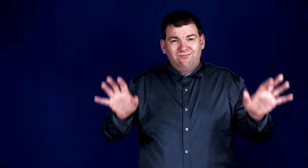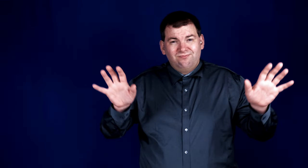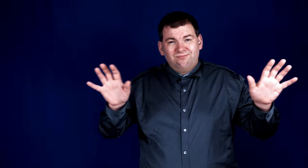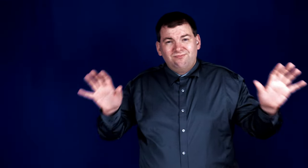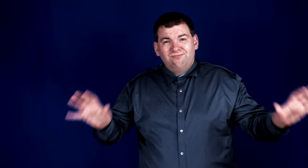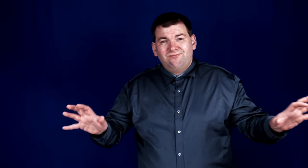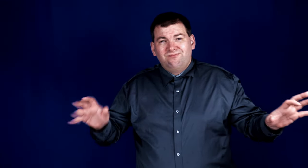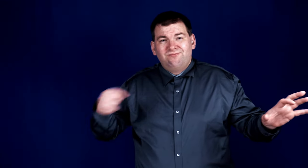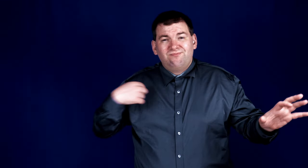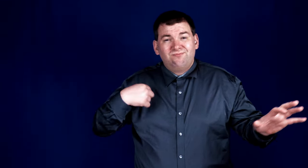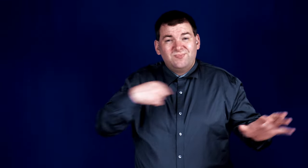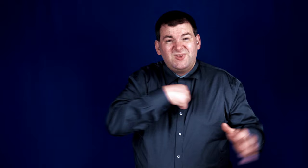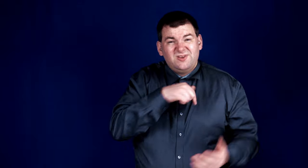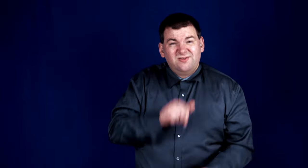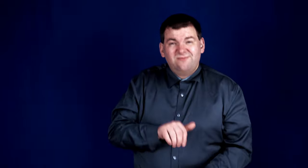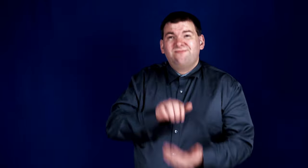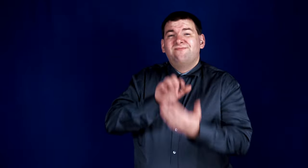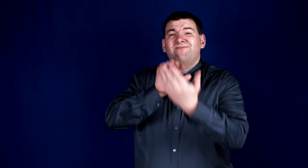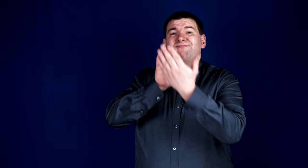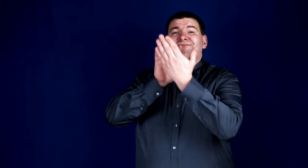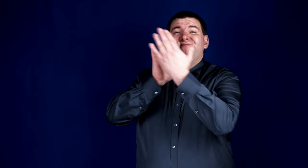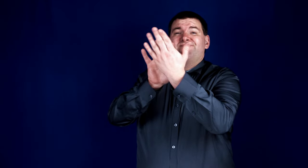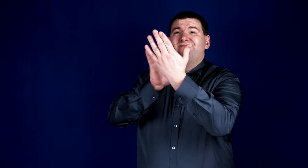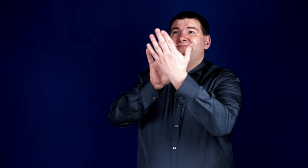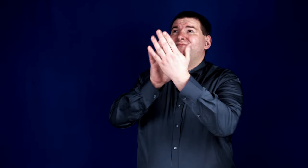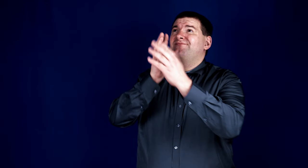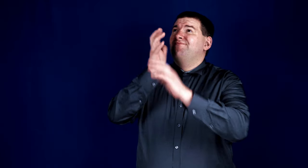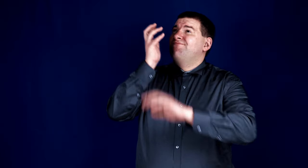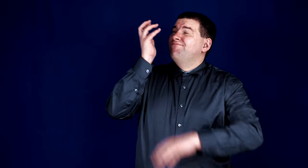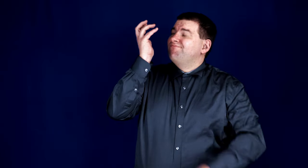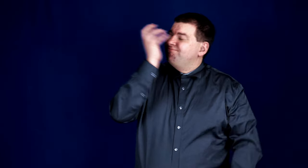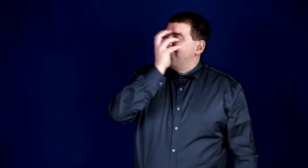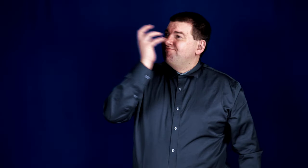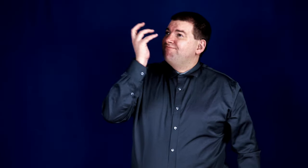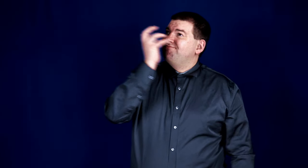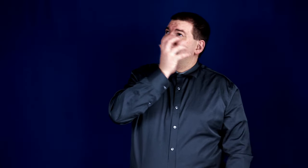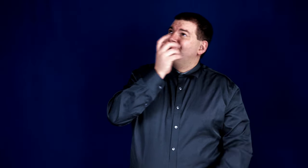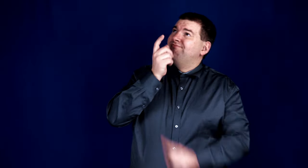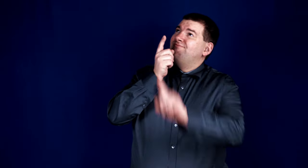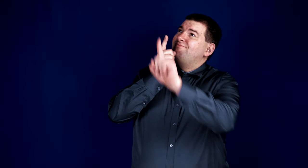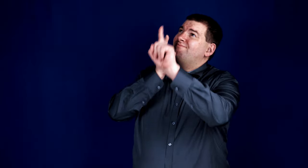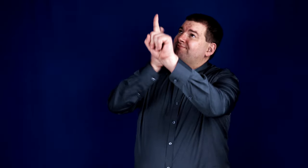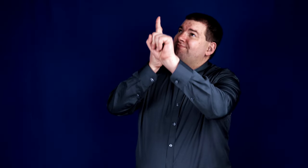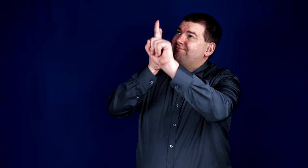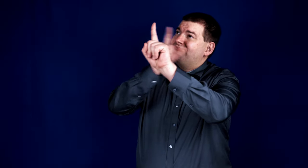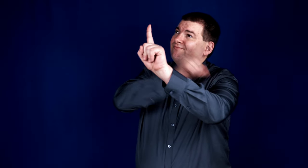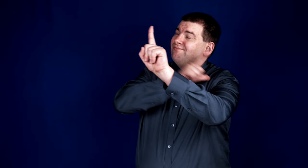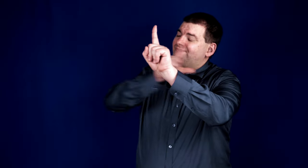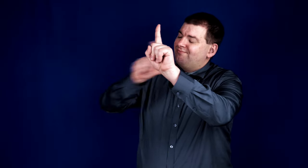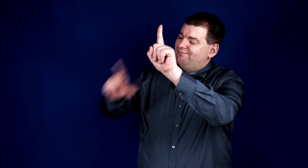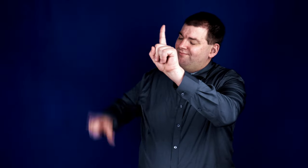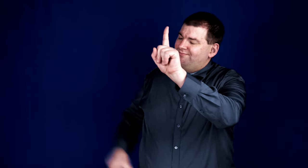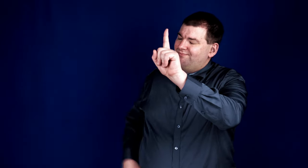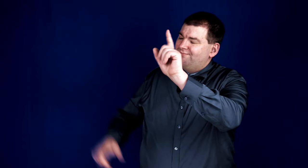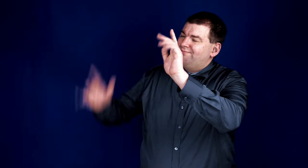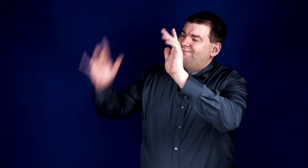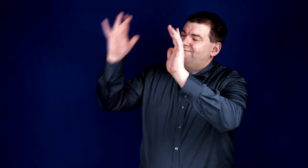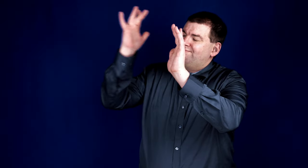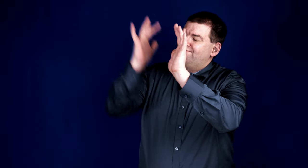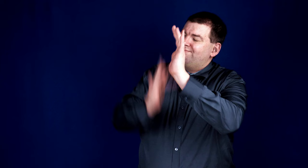We stand in awe of you,